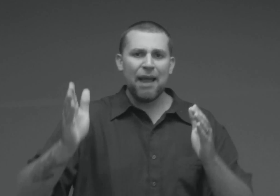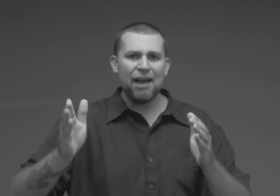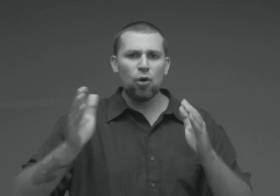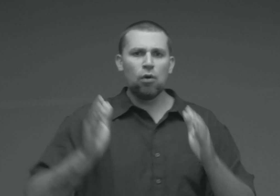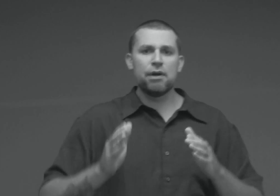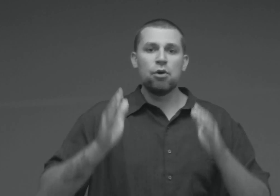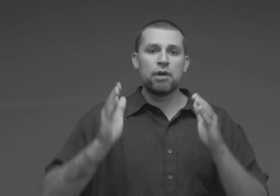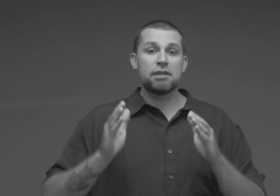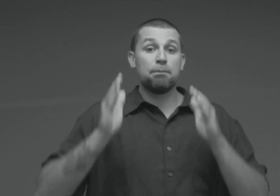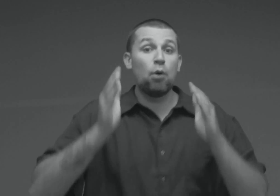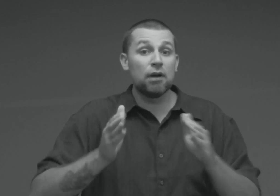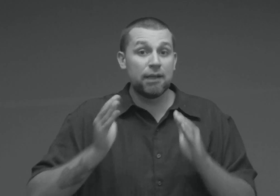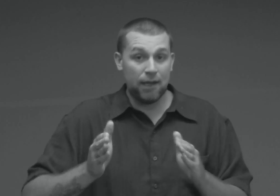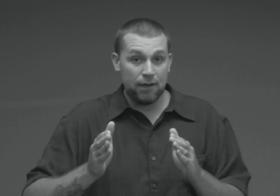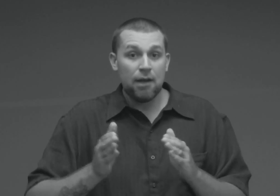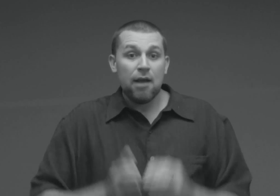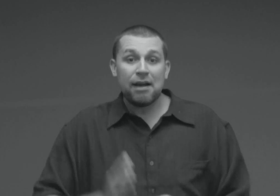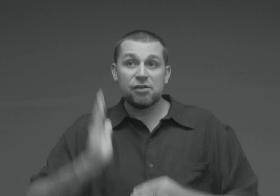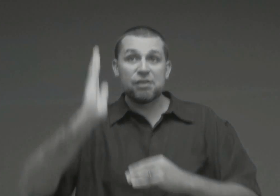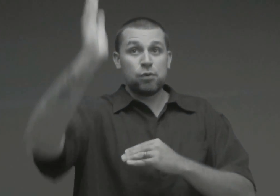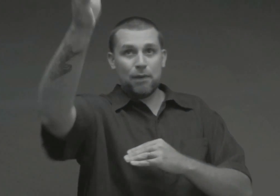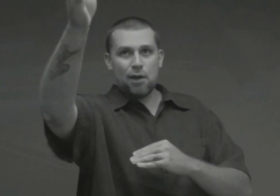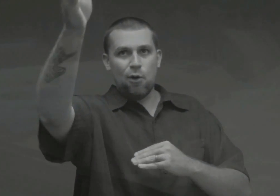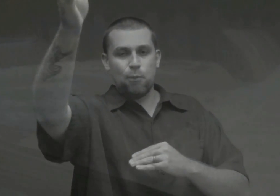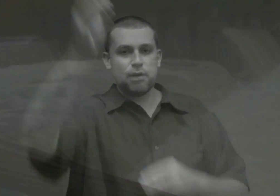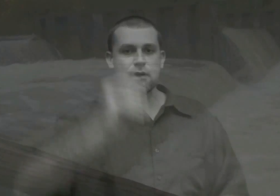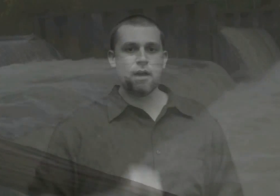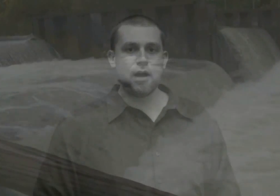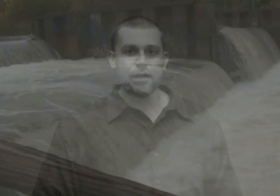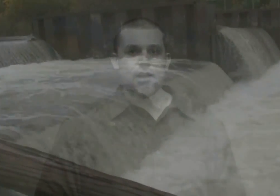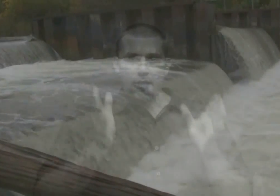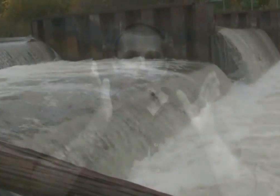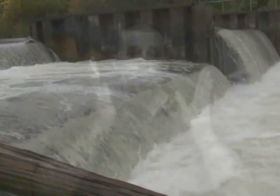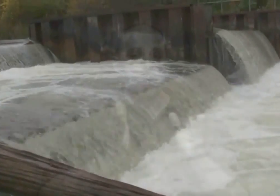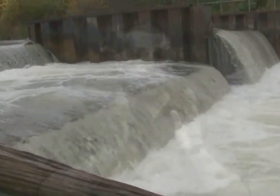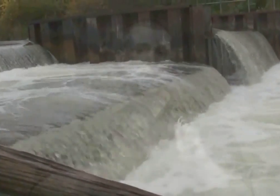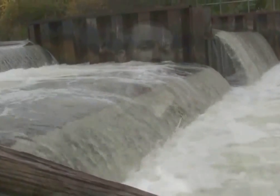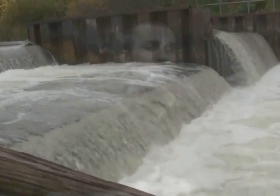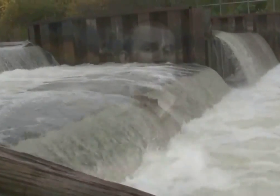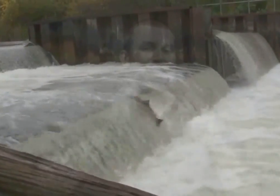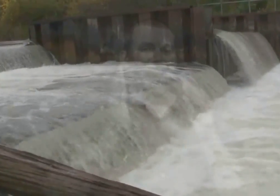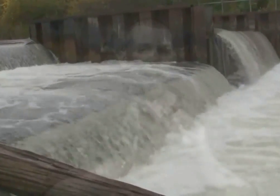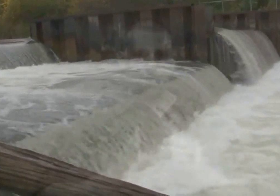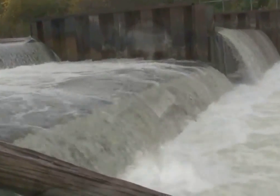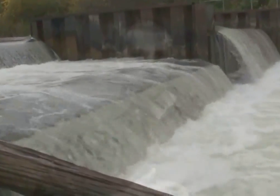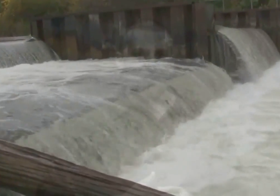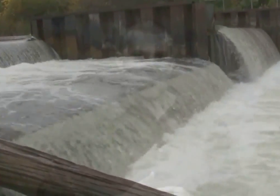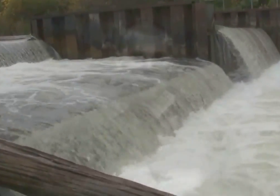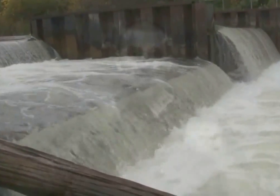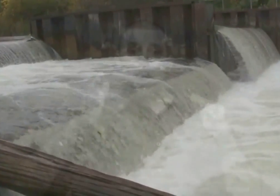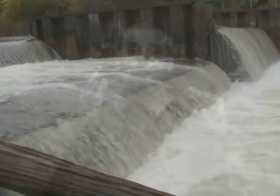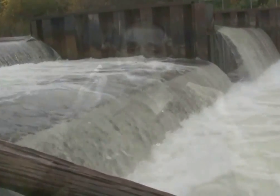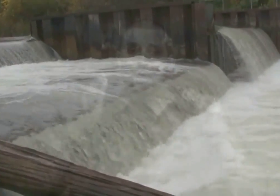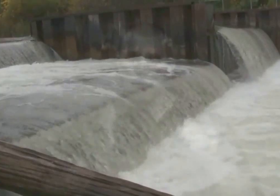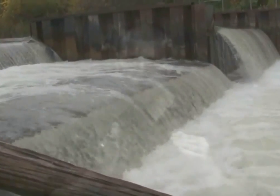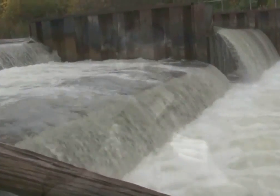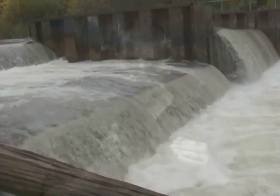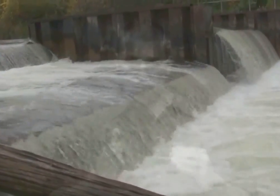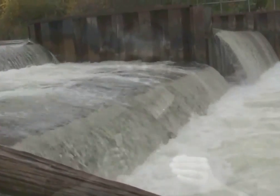man or woman who gets born again and is swimming home to God, will they not be ever fighting up a river current